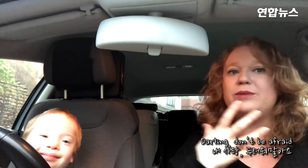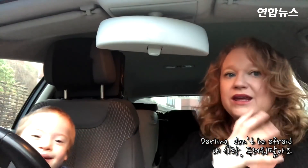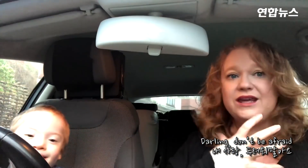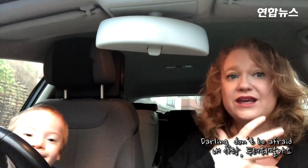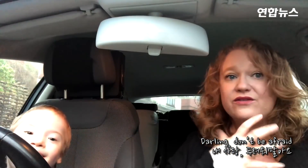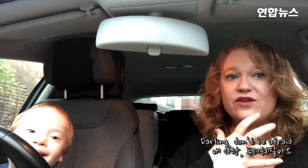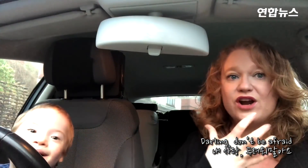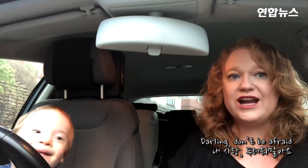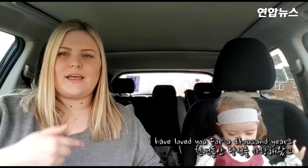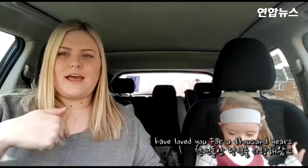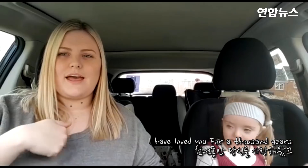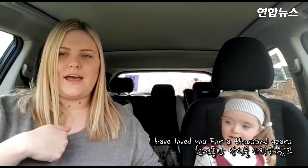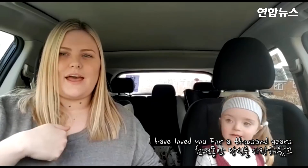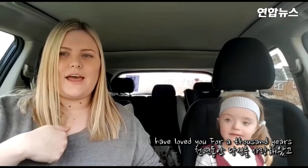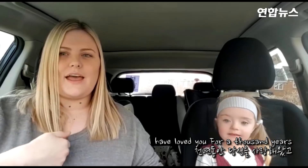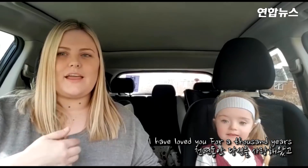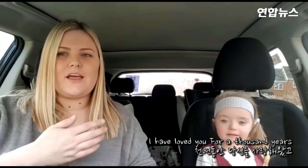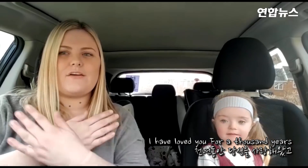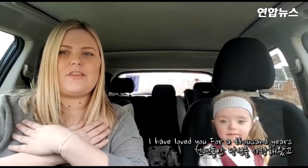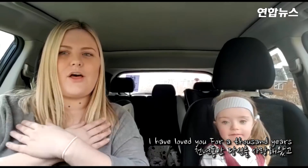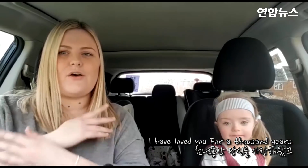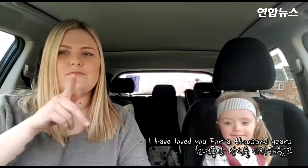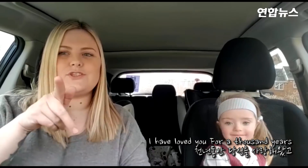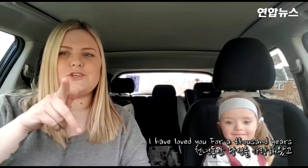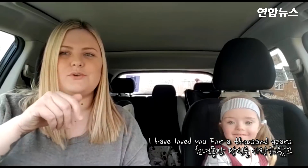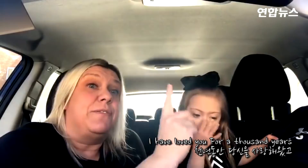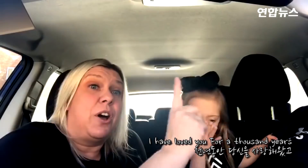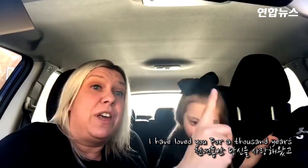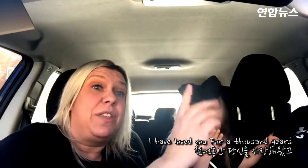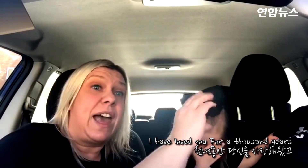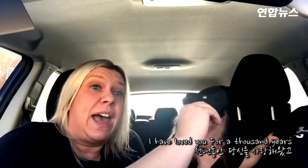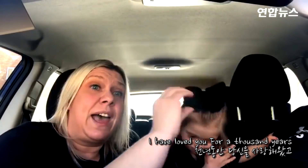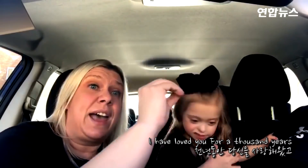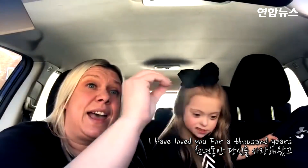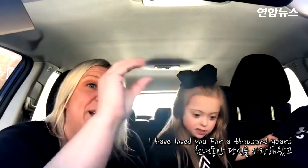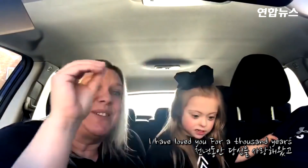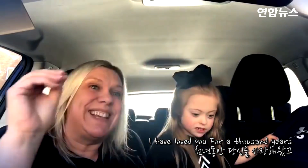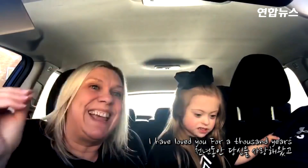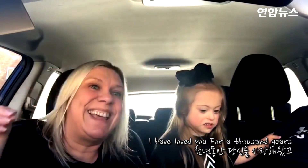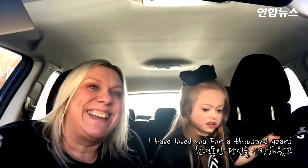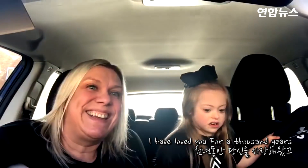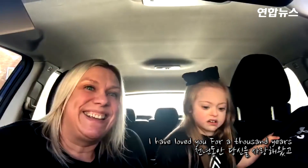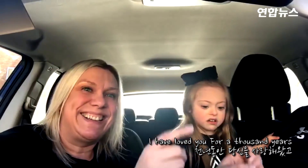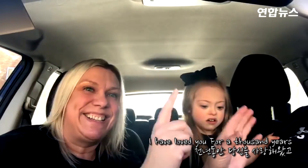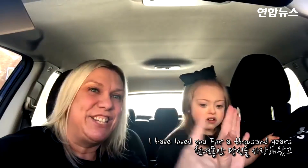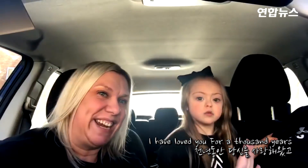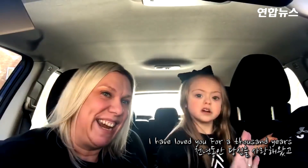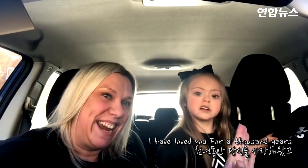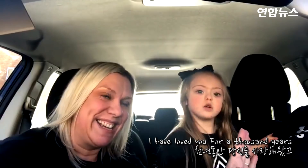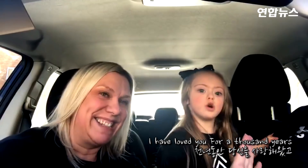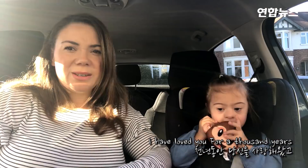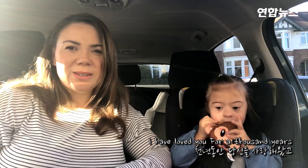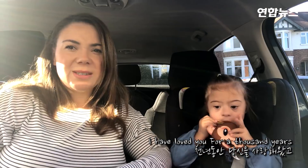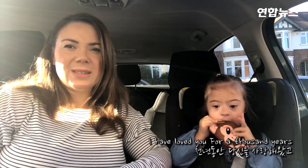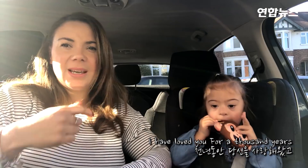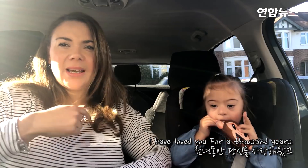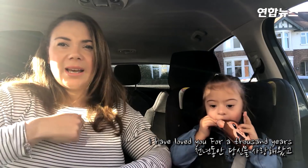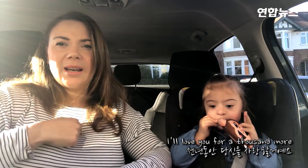be afraid I have loved you for a thousand years I